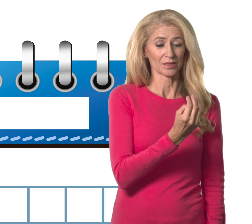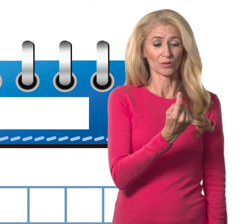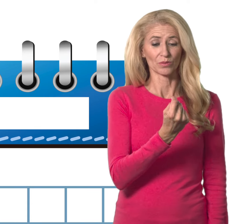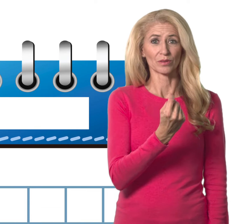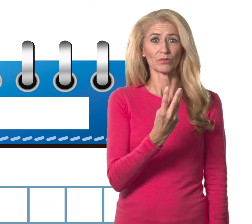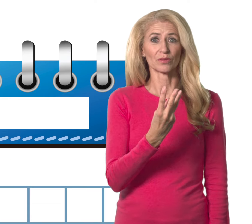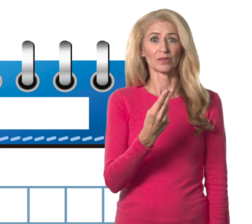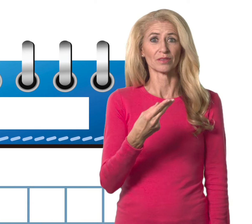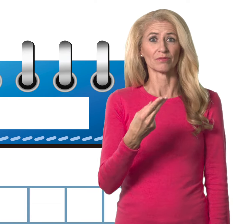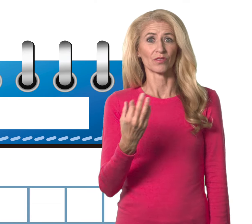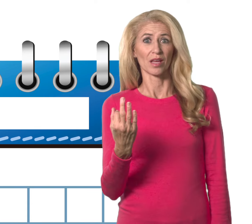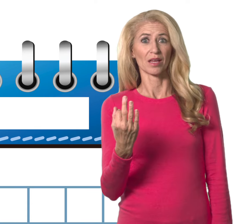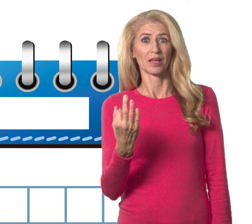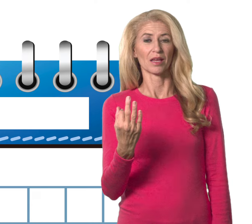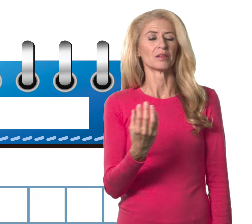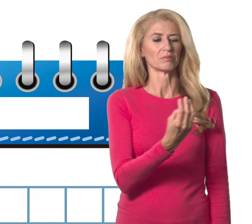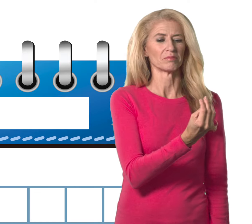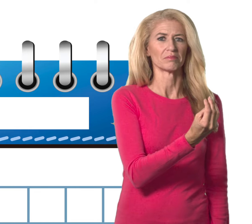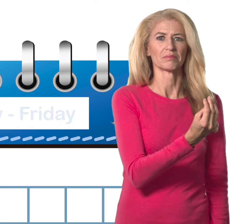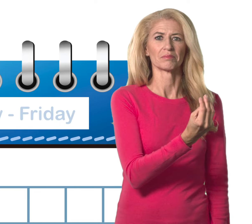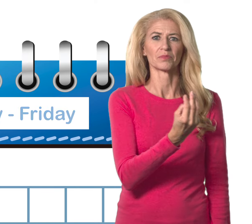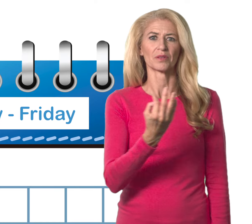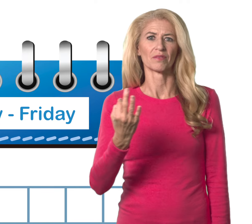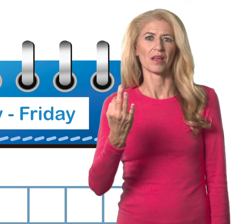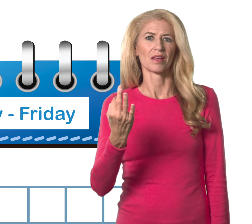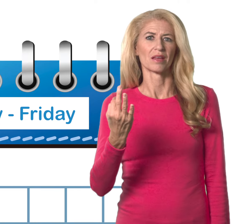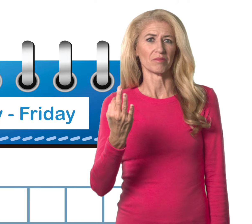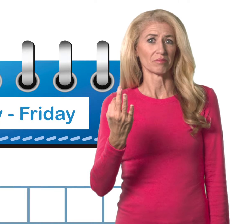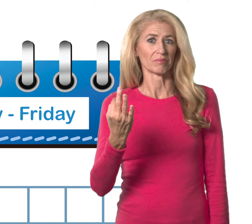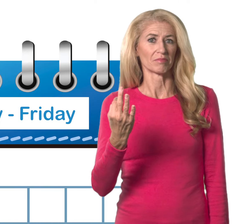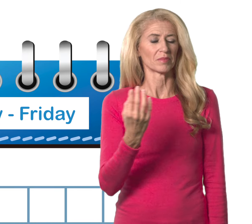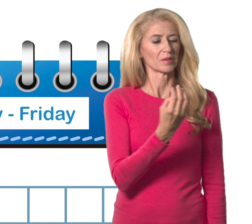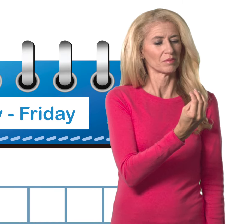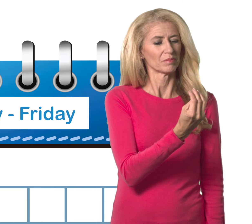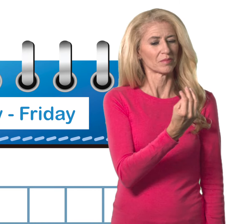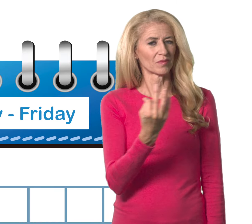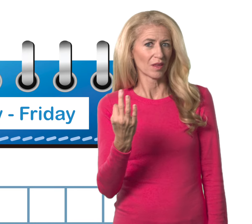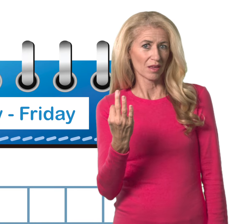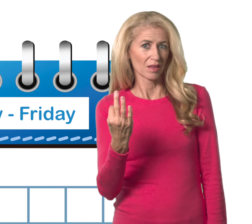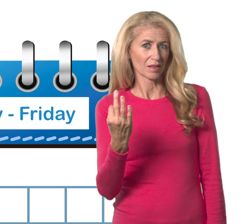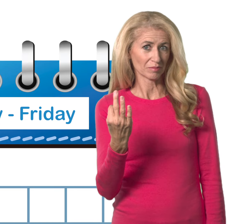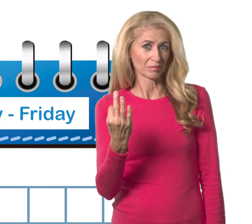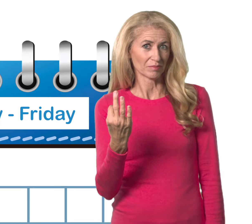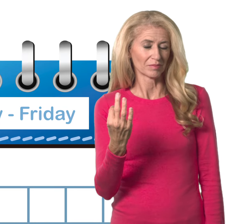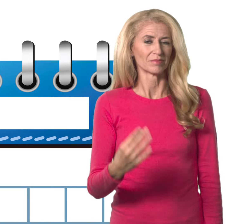To show Monday through Friday, you move from M to F with a horizontal movement.